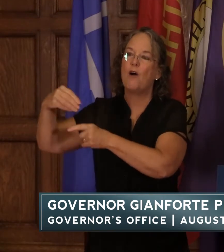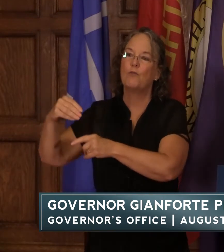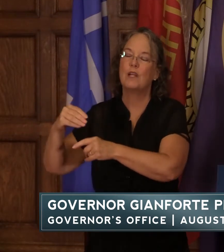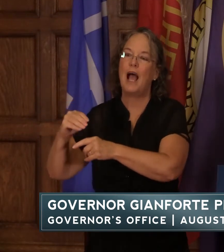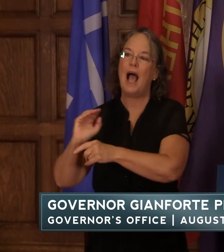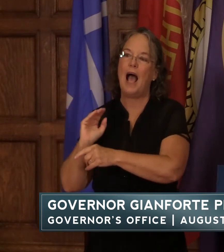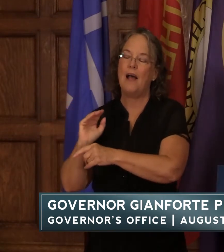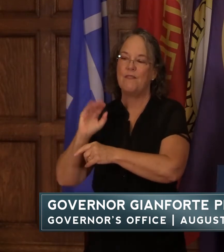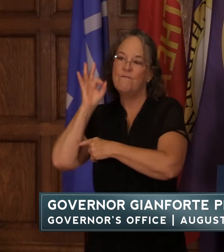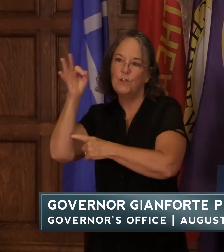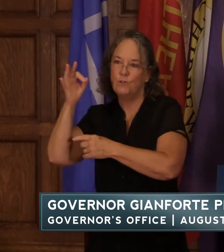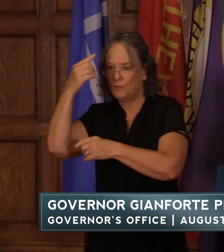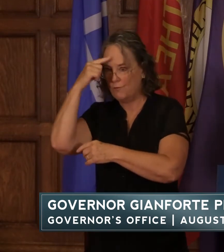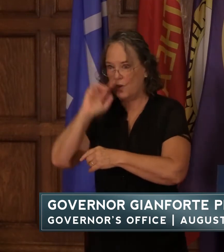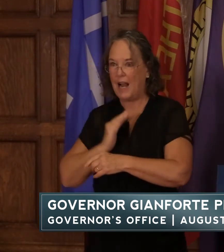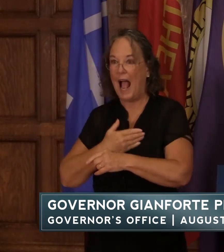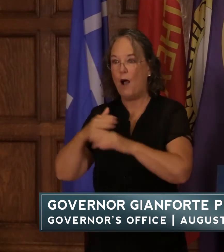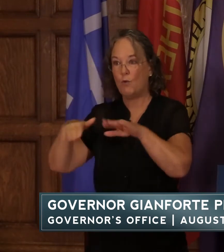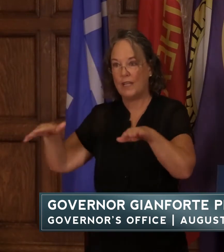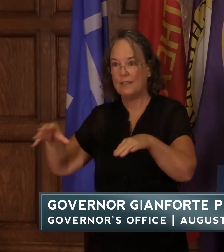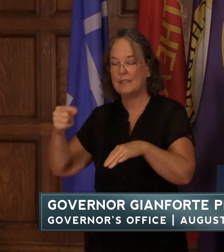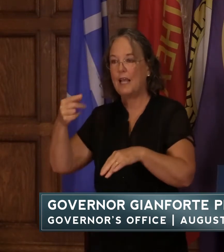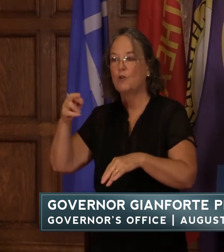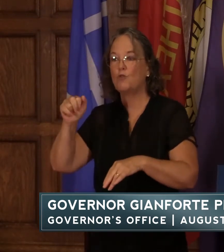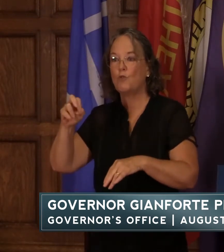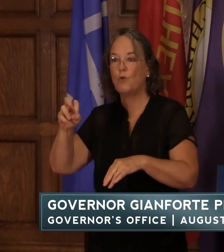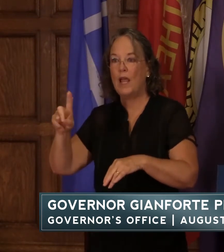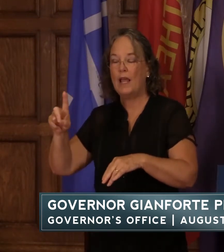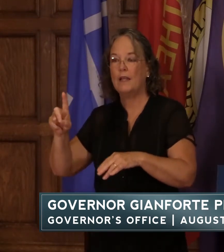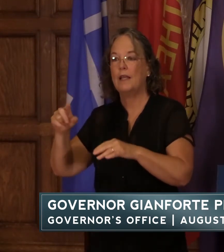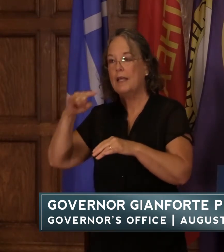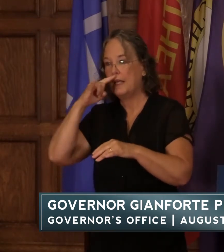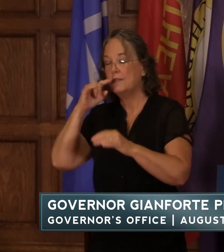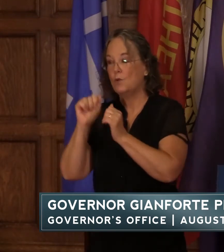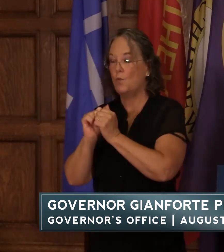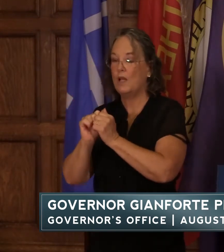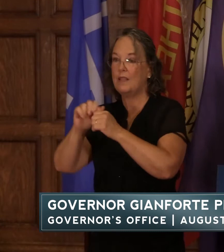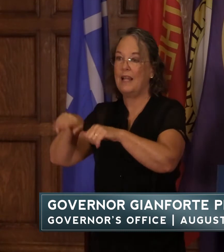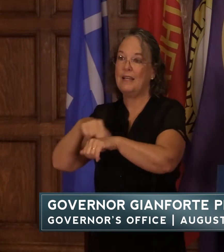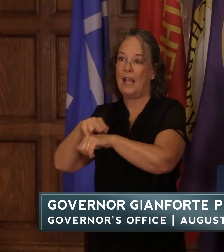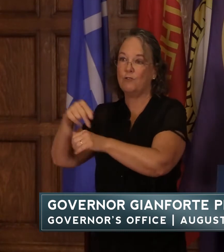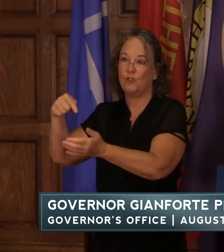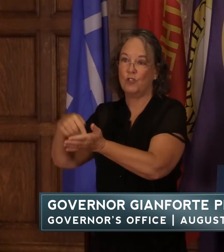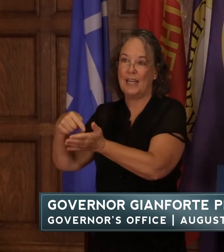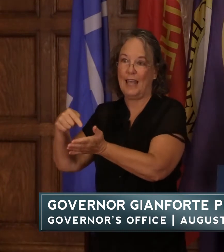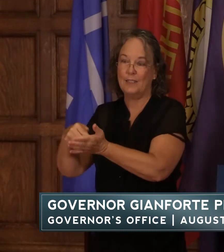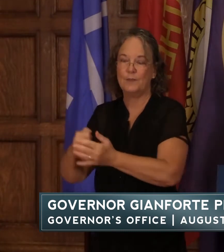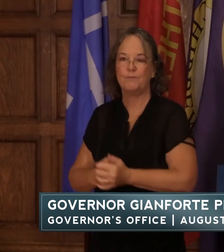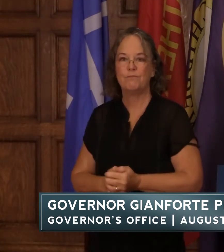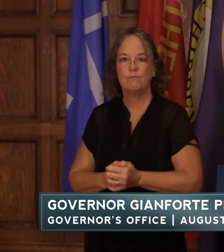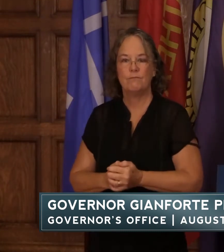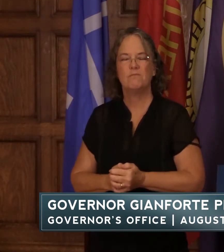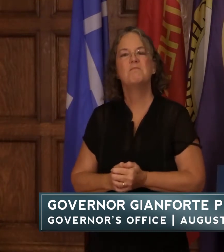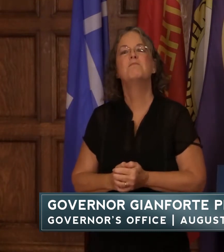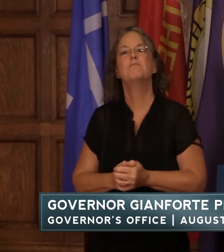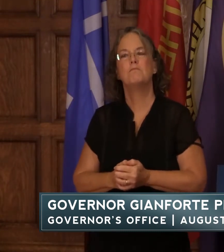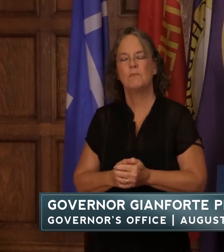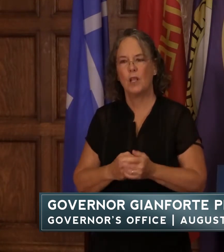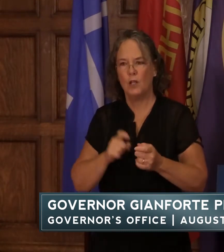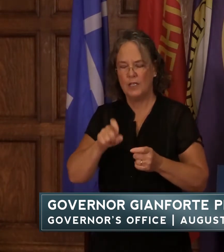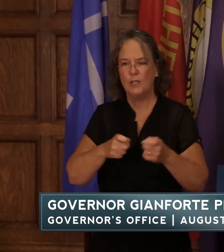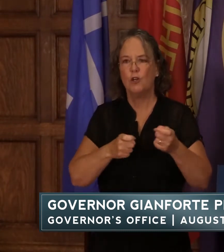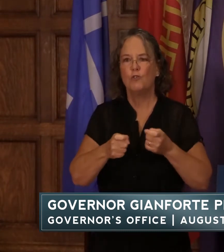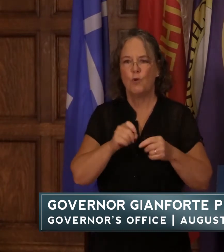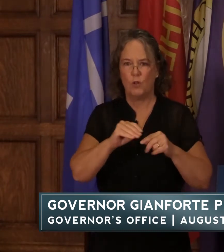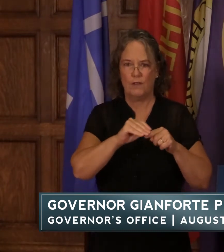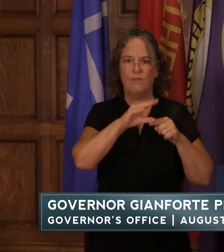by passing along skyrocketing national debt in addition to getting inflation under control we